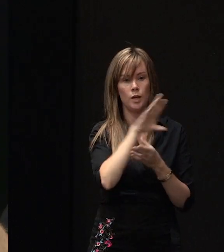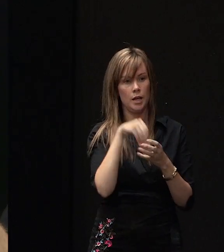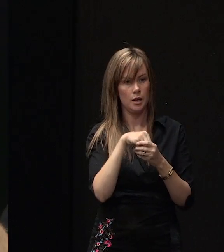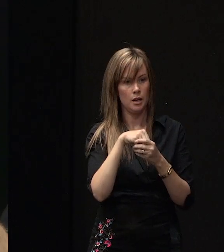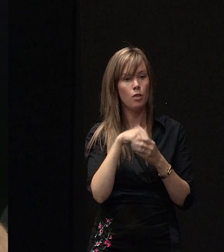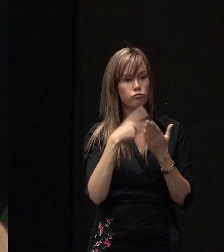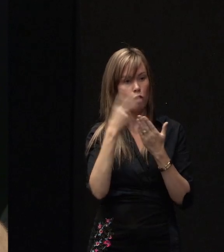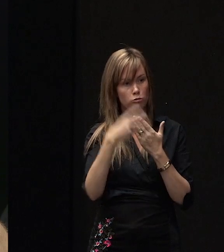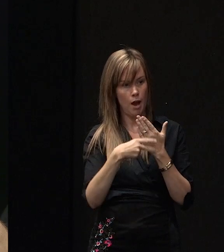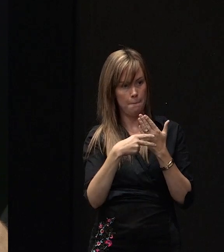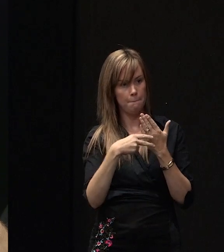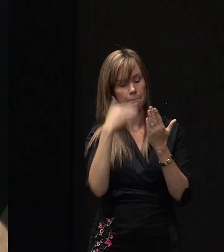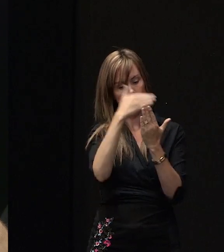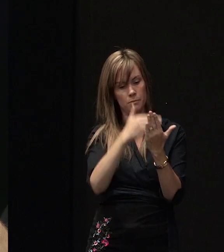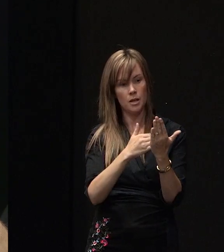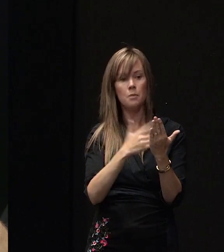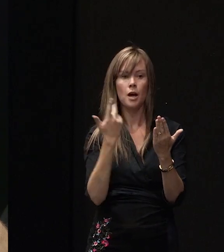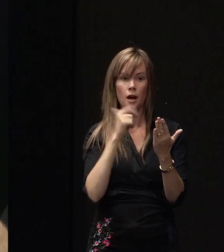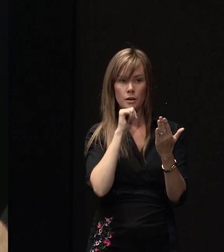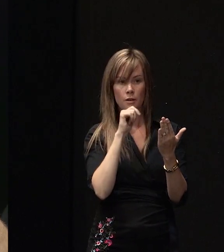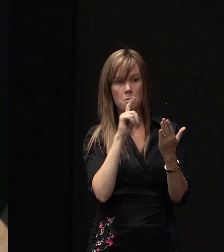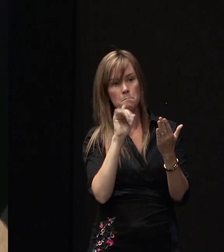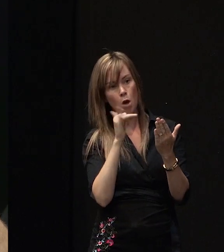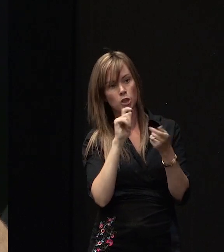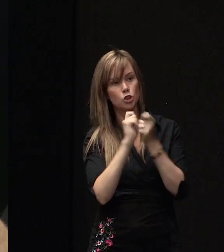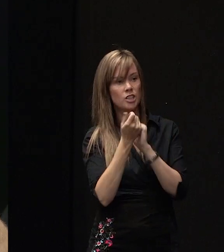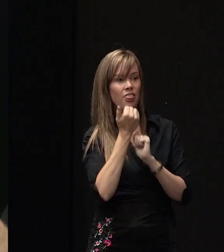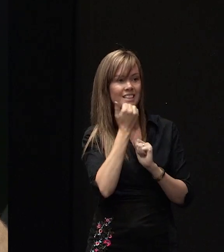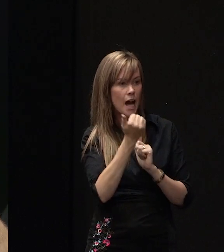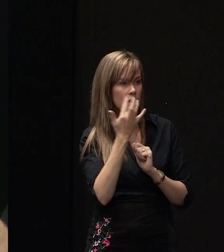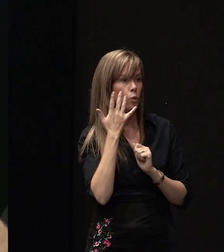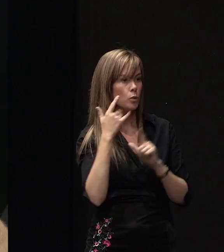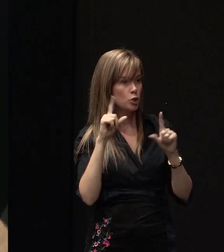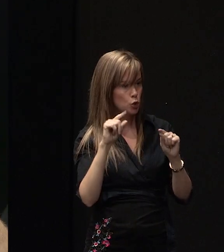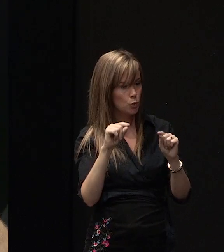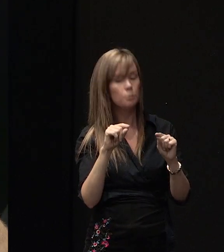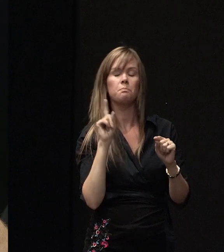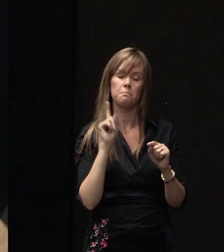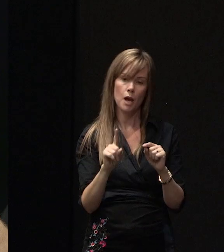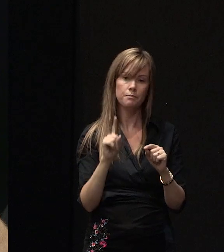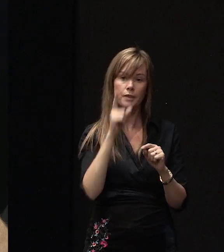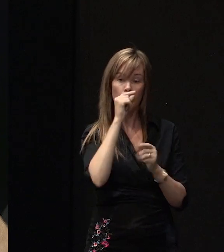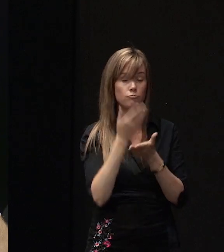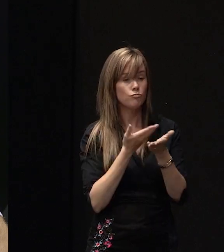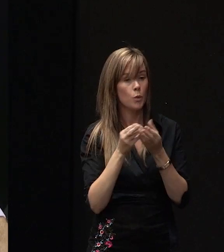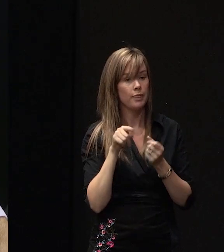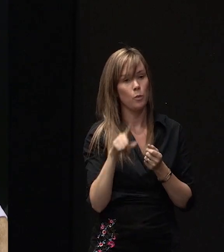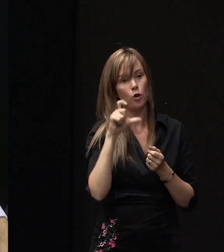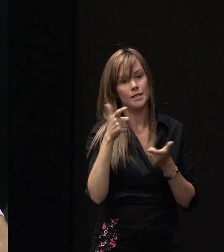work out where you would fit and whether that changes the date that we can do it on. But that's definitely an option you can discuss with your case manager.